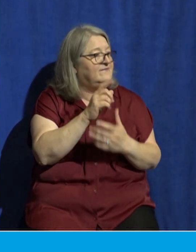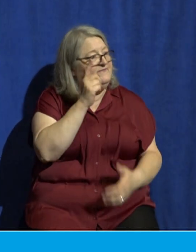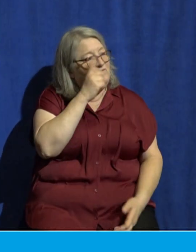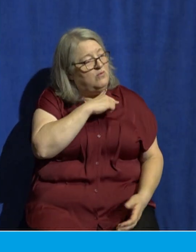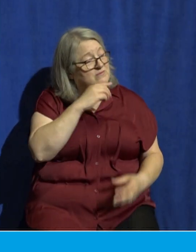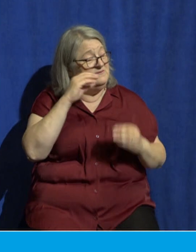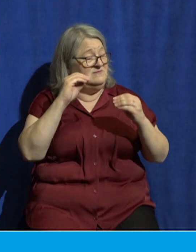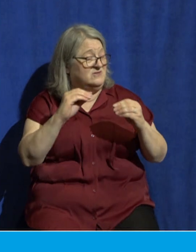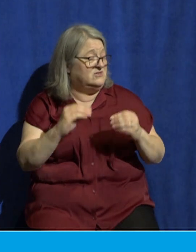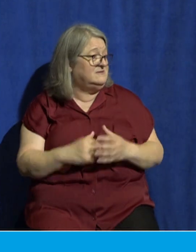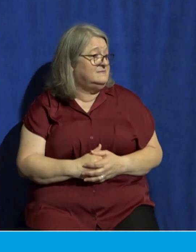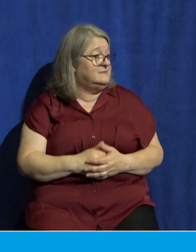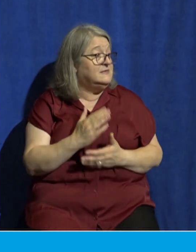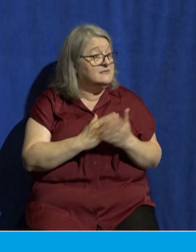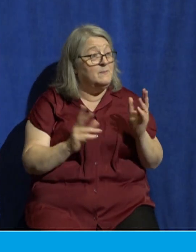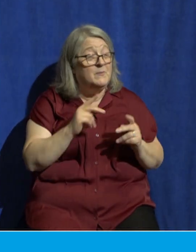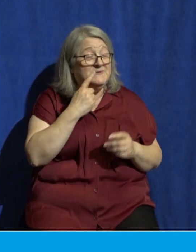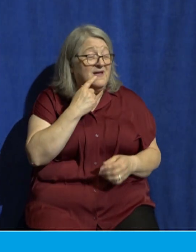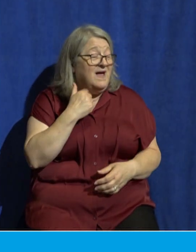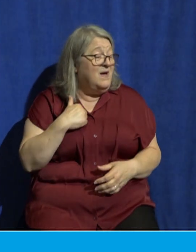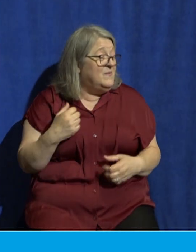some people say I'm afraid of losing